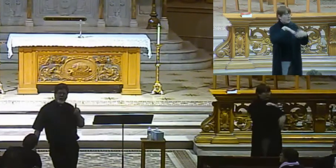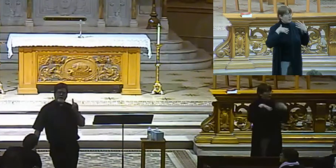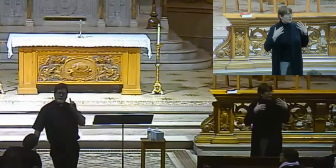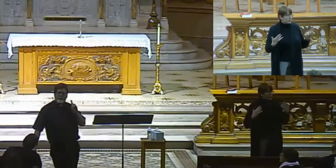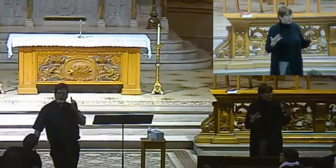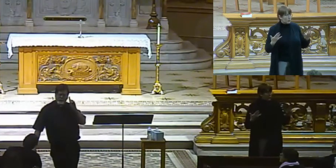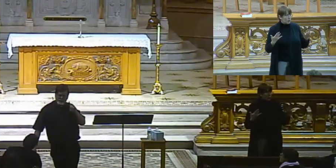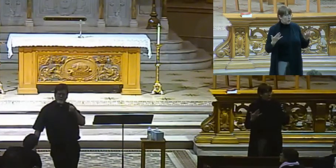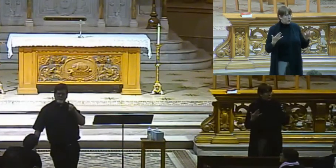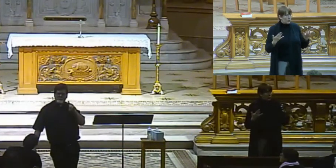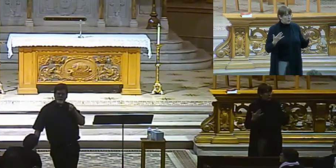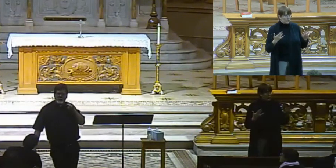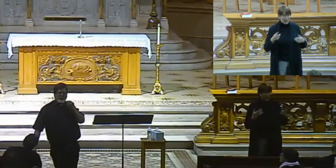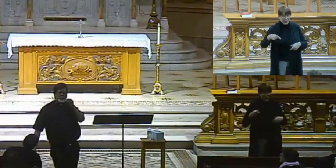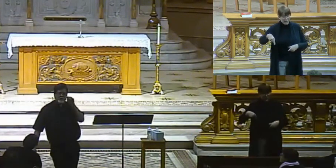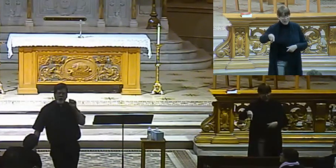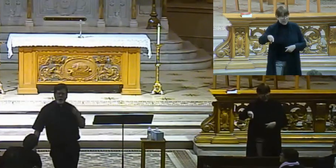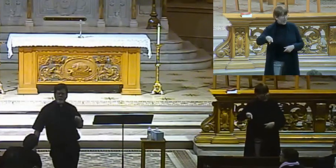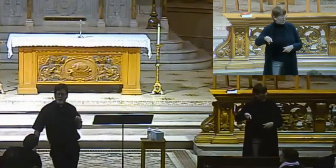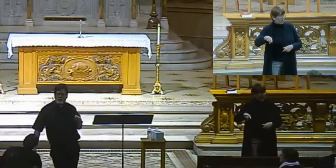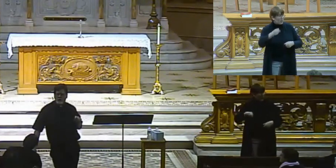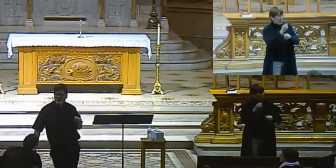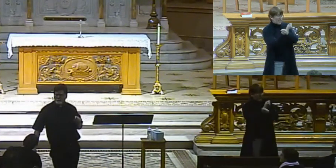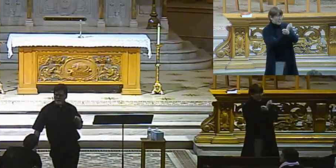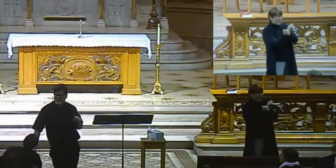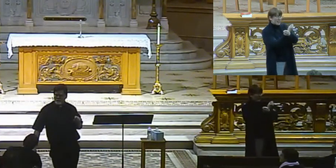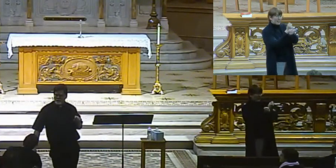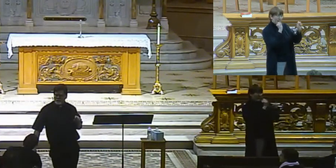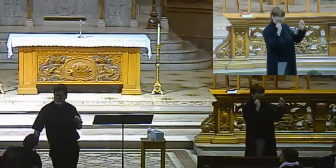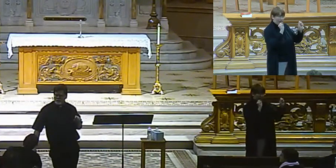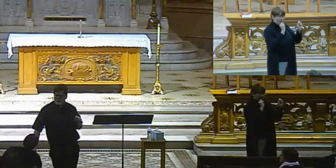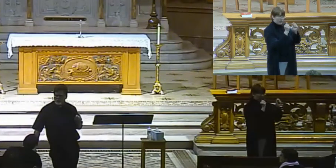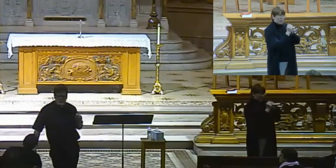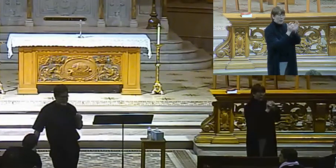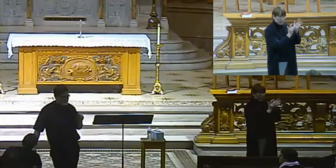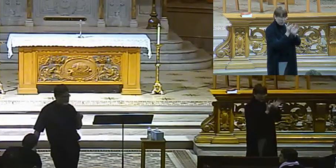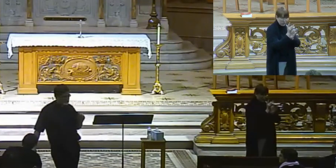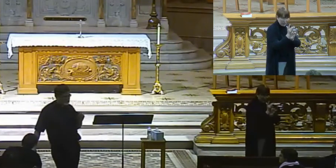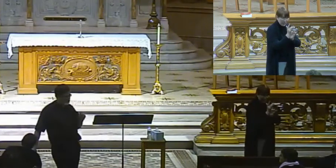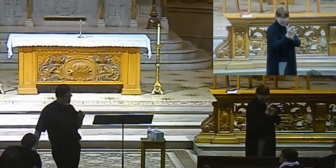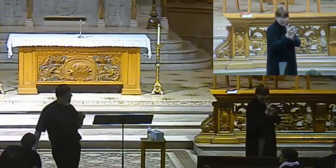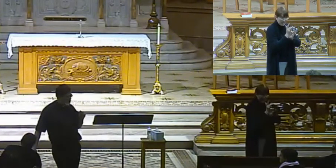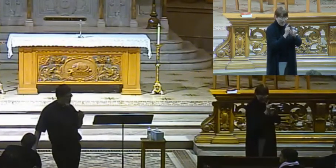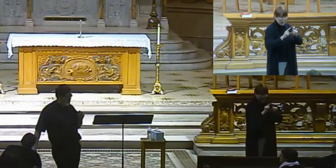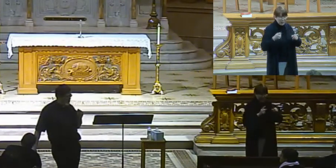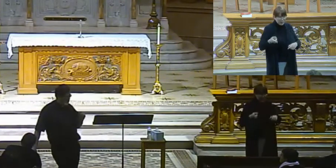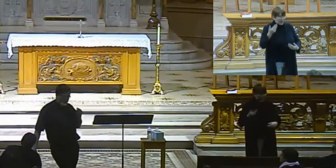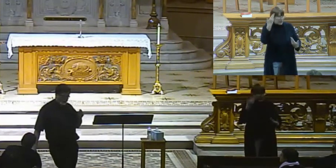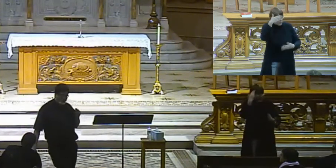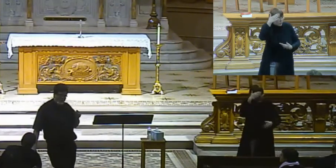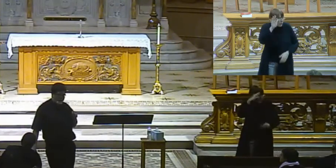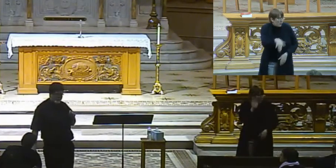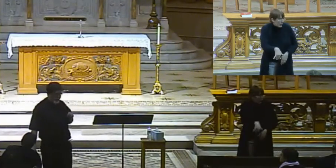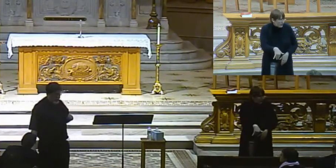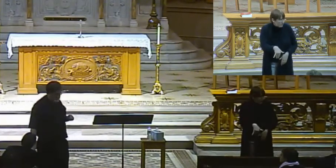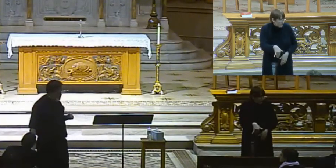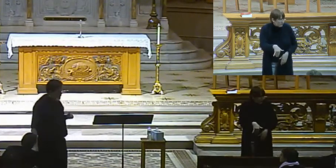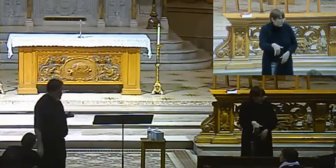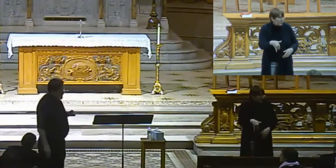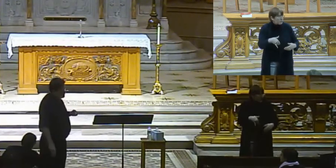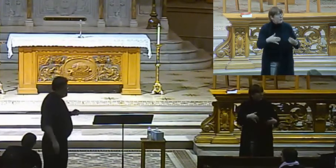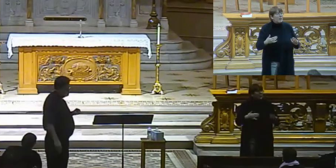saved by him in an anonymous way. Does that make sense? You understand what I'm saying? All right? Now, again, there are many